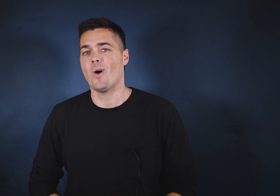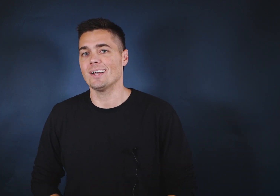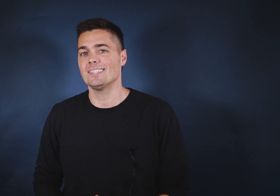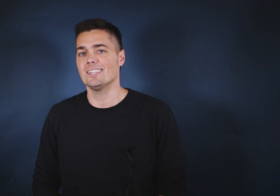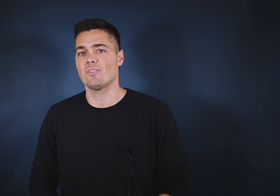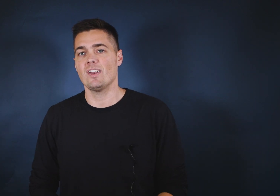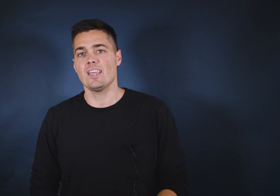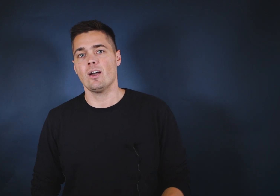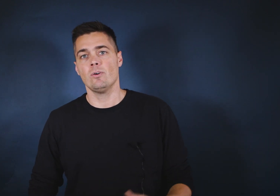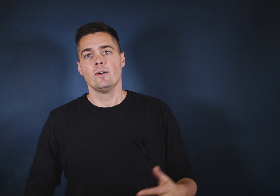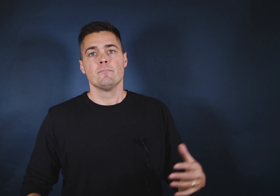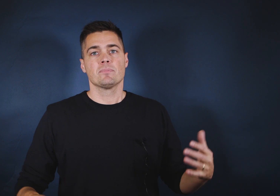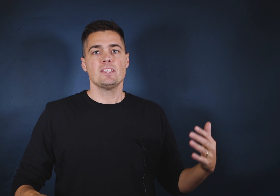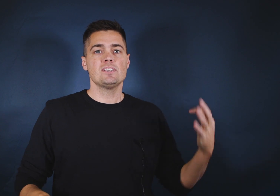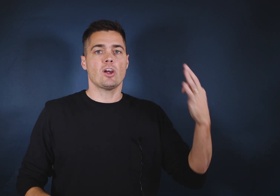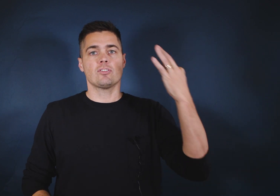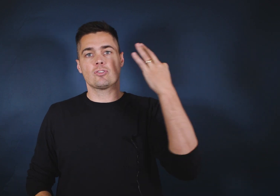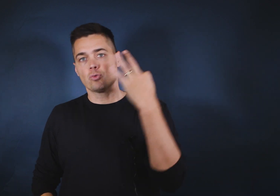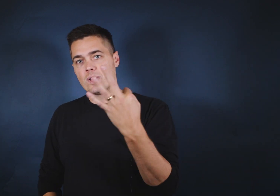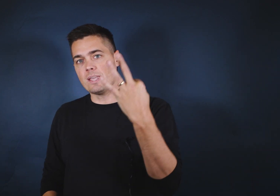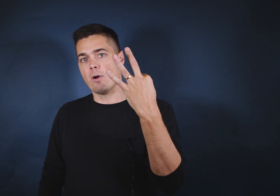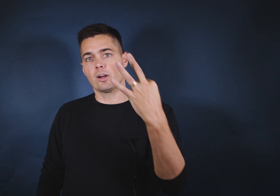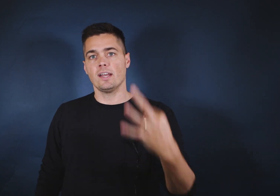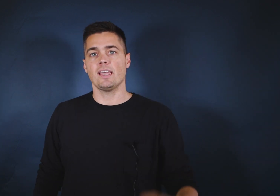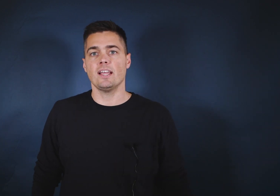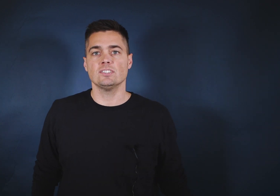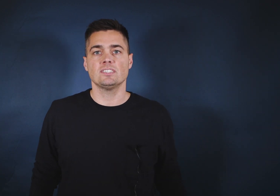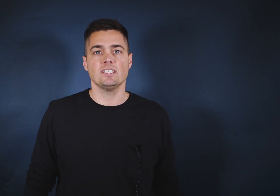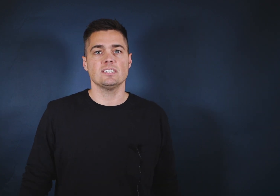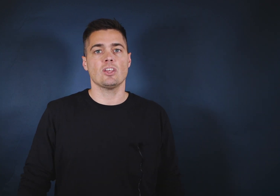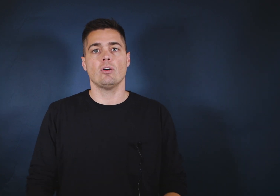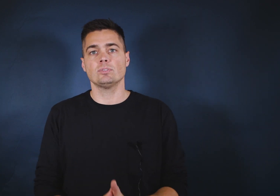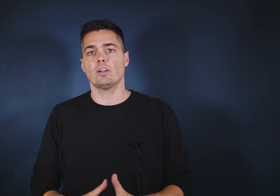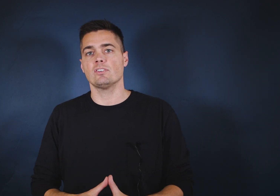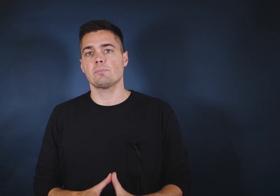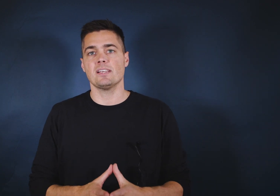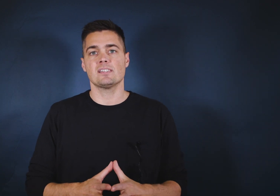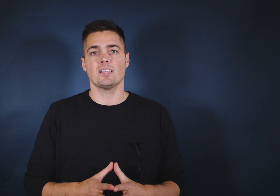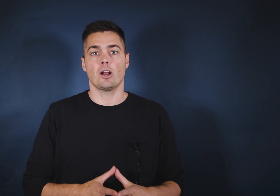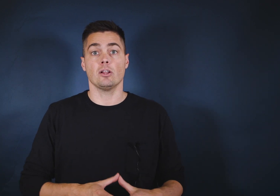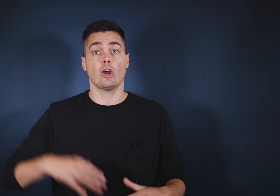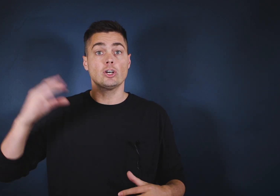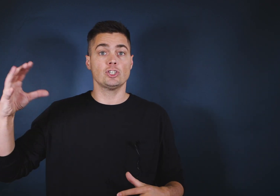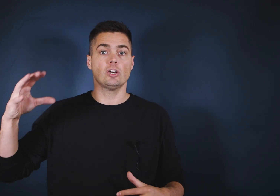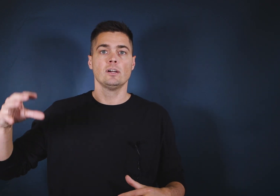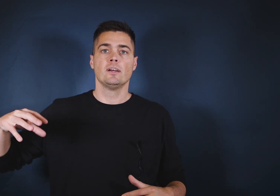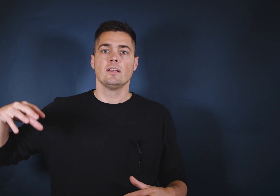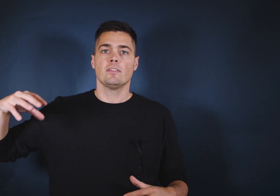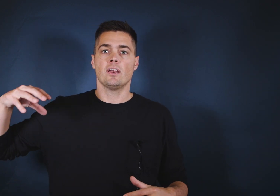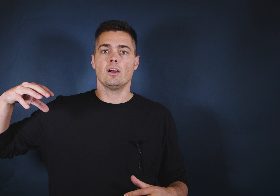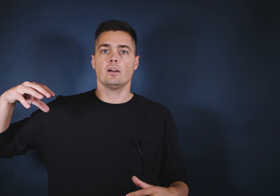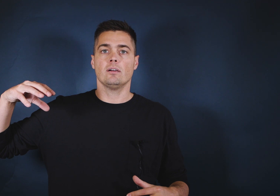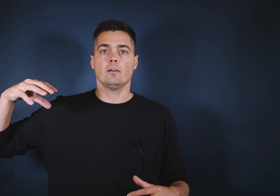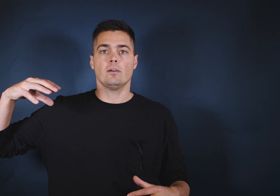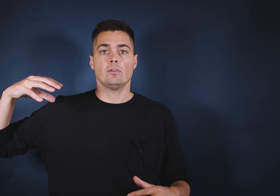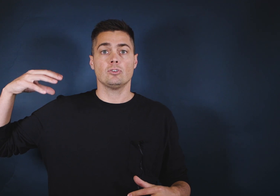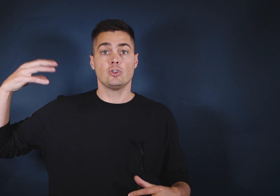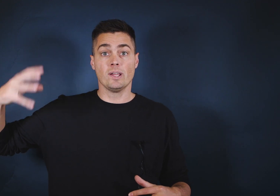watching this video. These are three marketing agencies in the home service space that are larger, that are doing